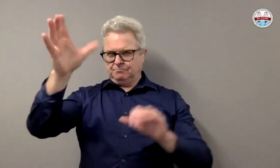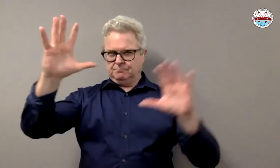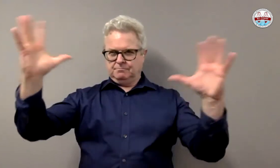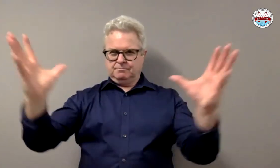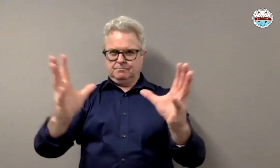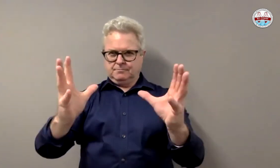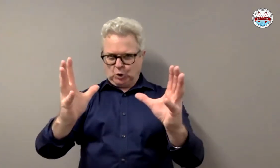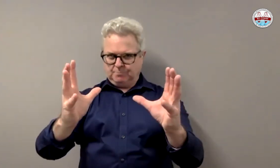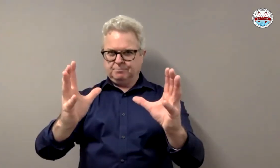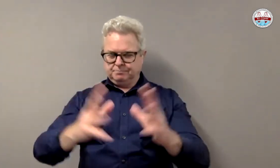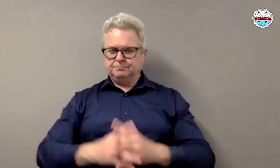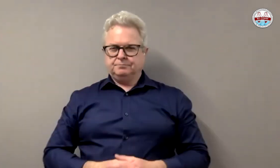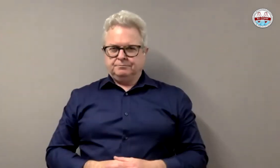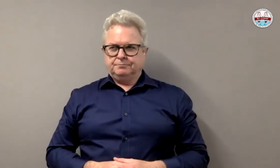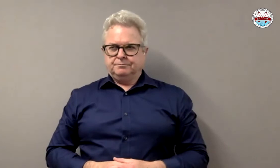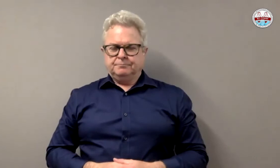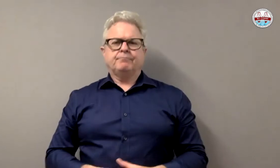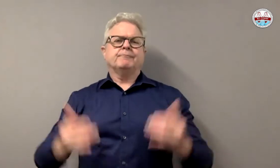That is the concept behind this. Okay.